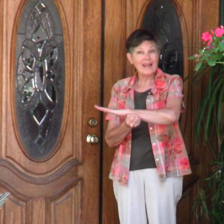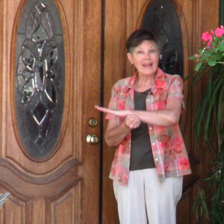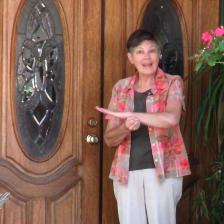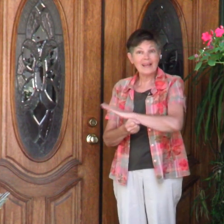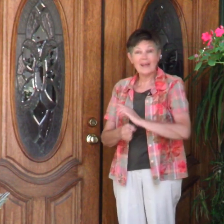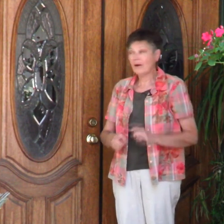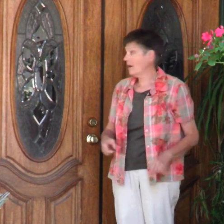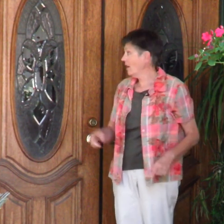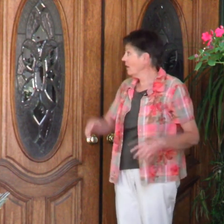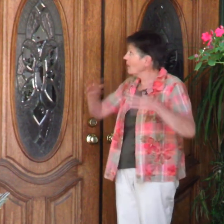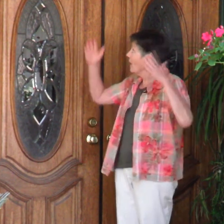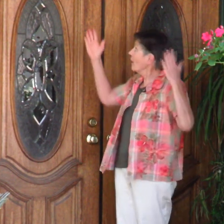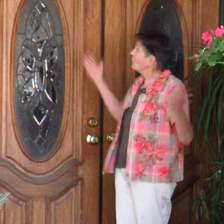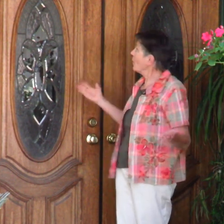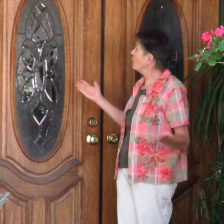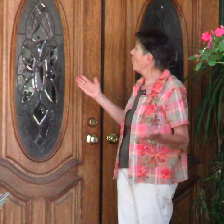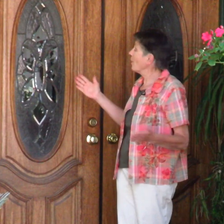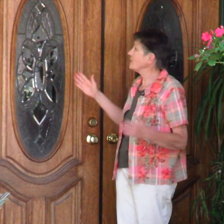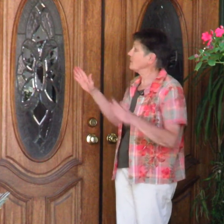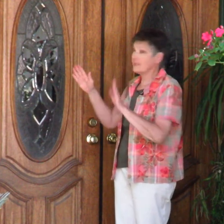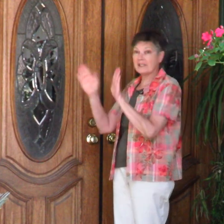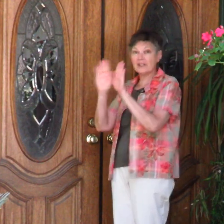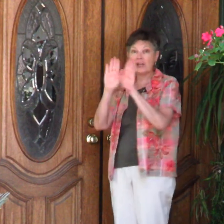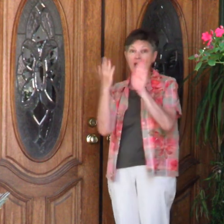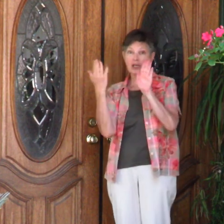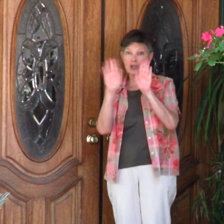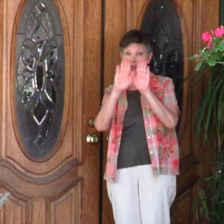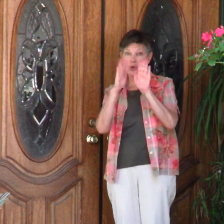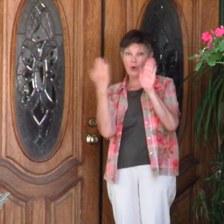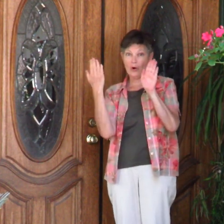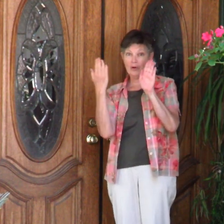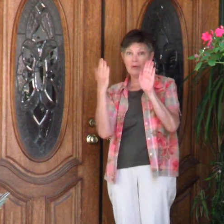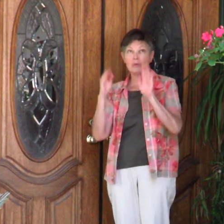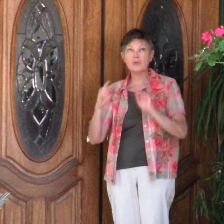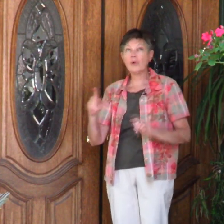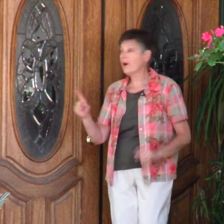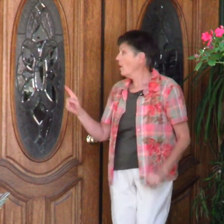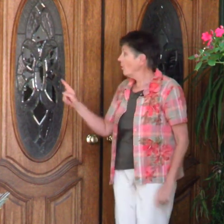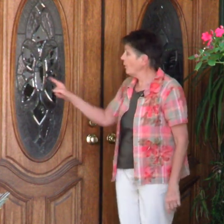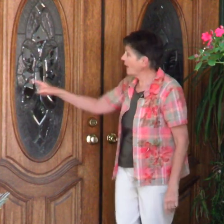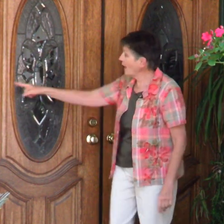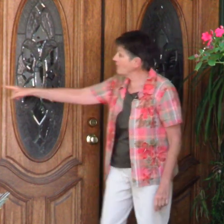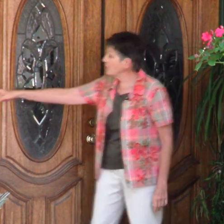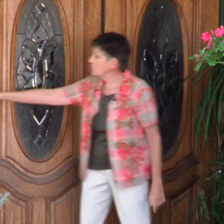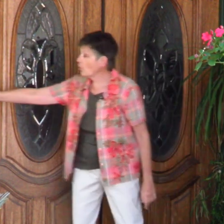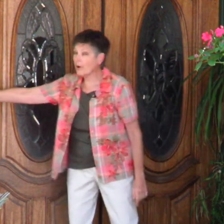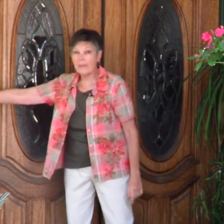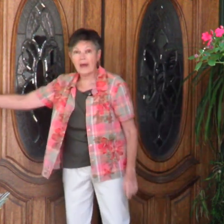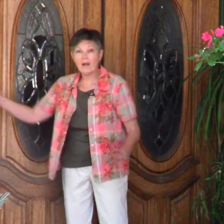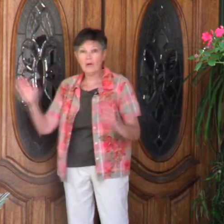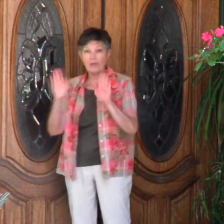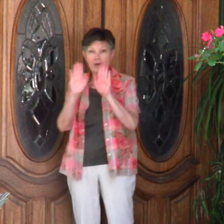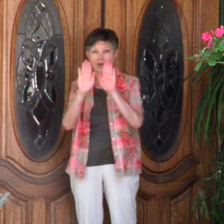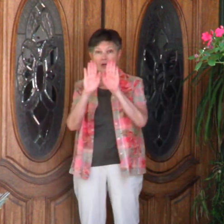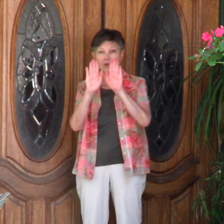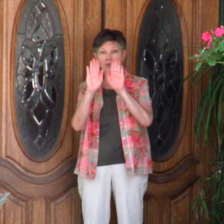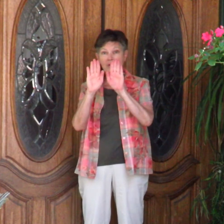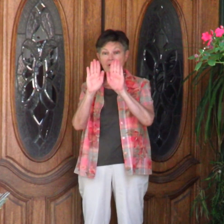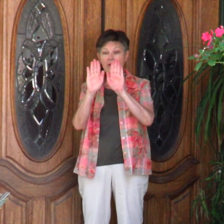And under our porch, this is the door. Remember door? Well, we have a doorbell over here. So the sign